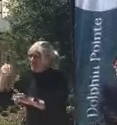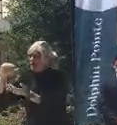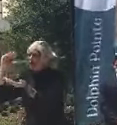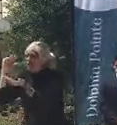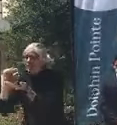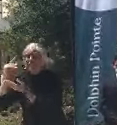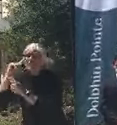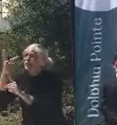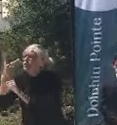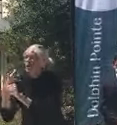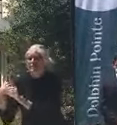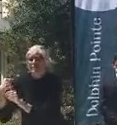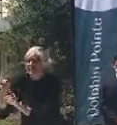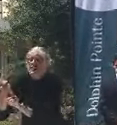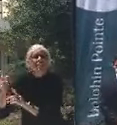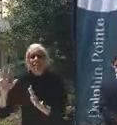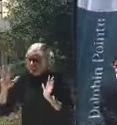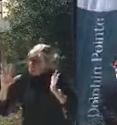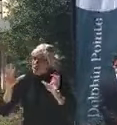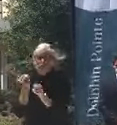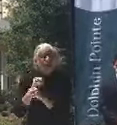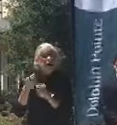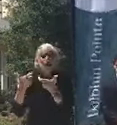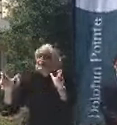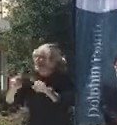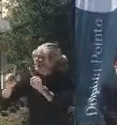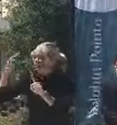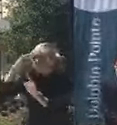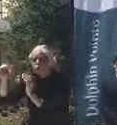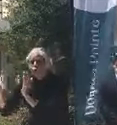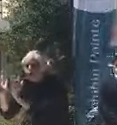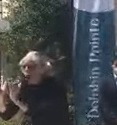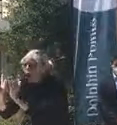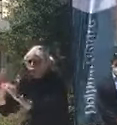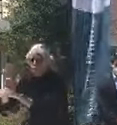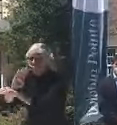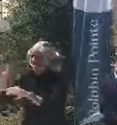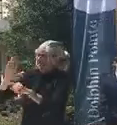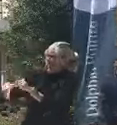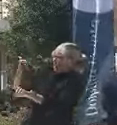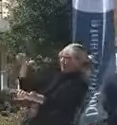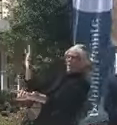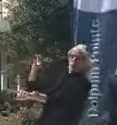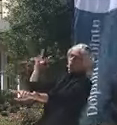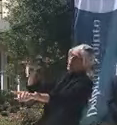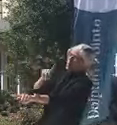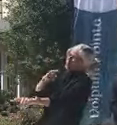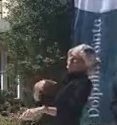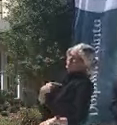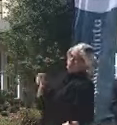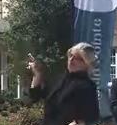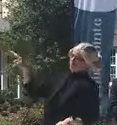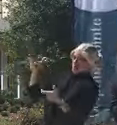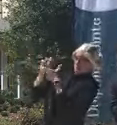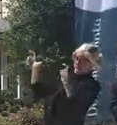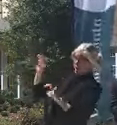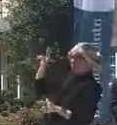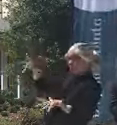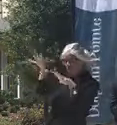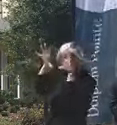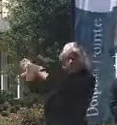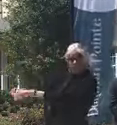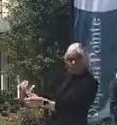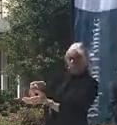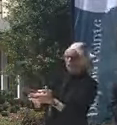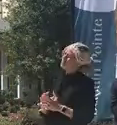very different from a big corporation doing it. So we've got to do that. And I'm going to look at ways where we could potentially use some